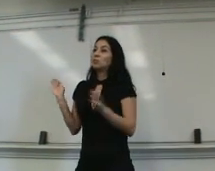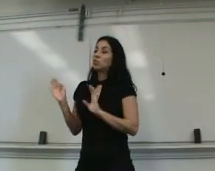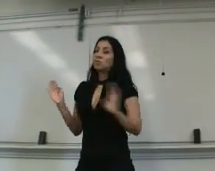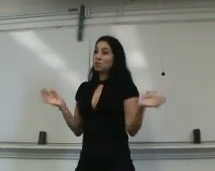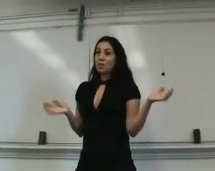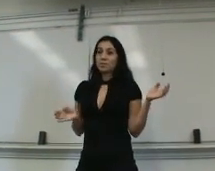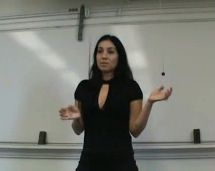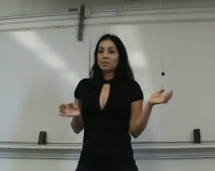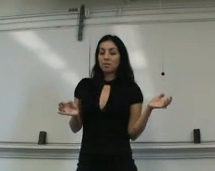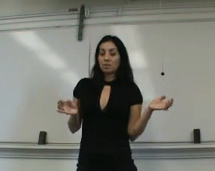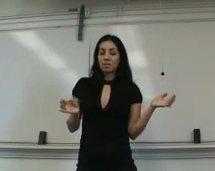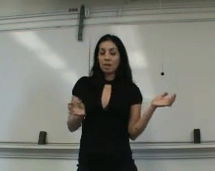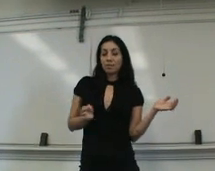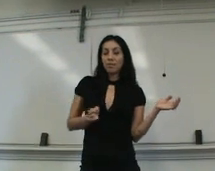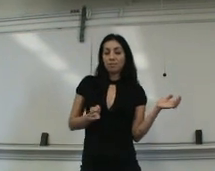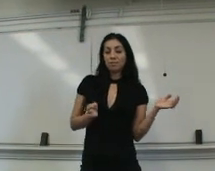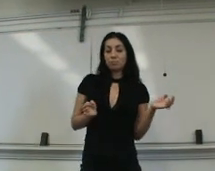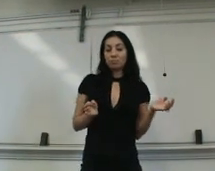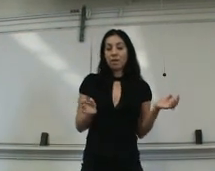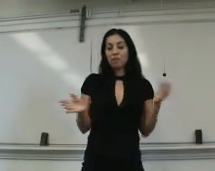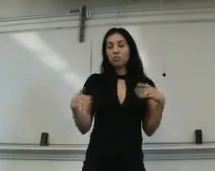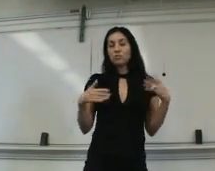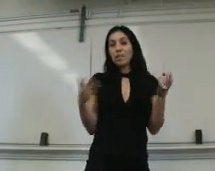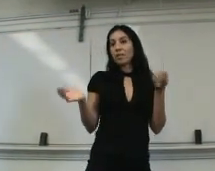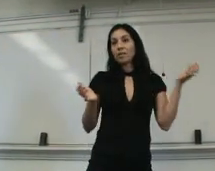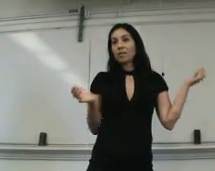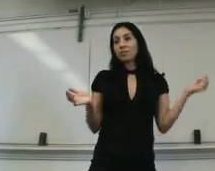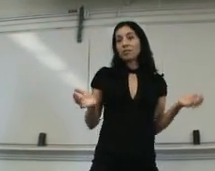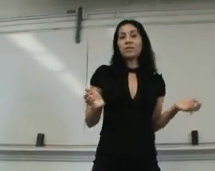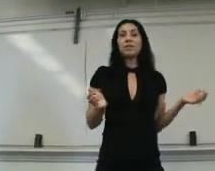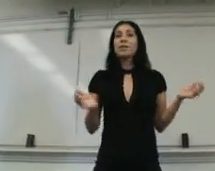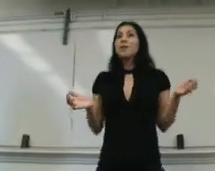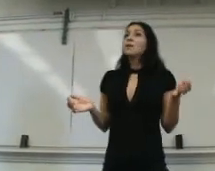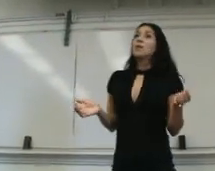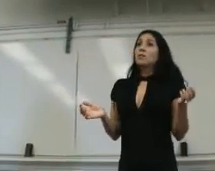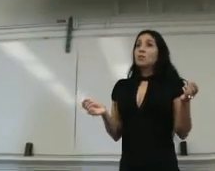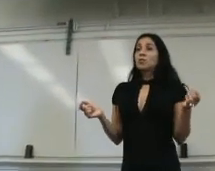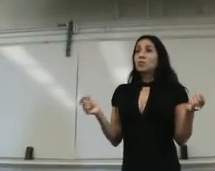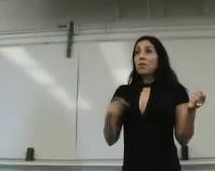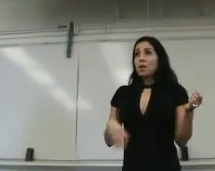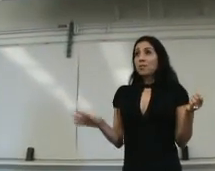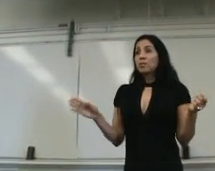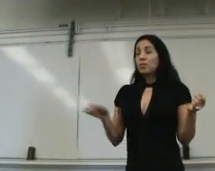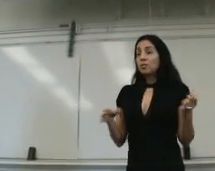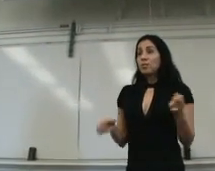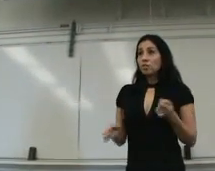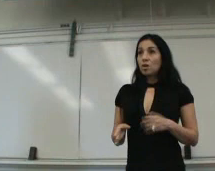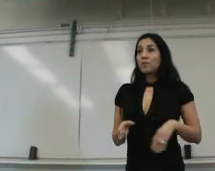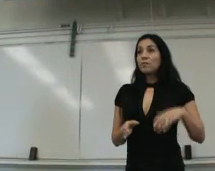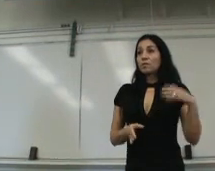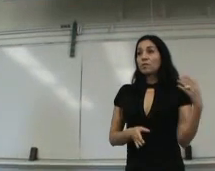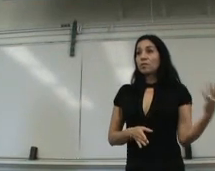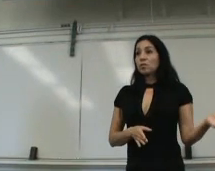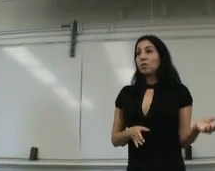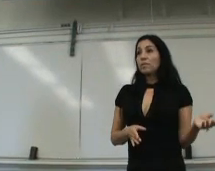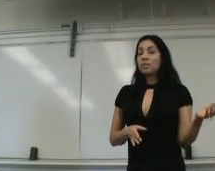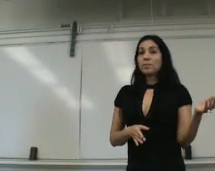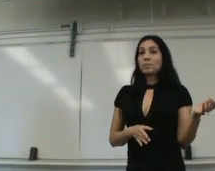change jobs because I didn't, I just felt like I learned everything. So, I started looking for a job. I found another job in a